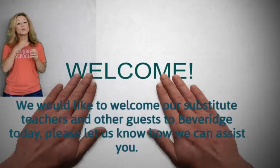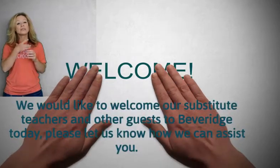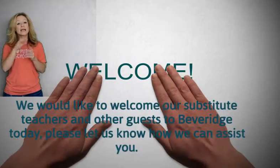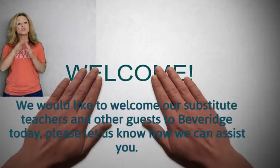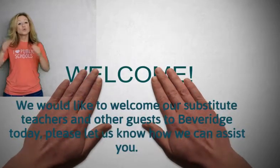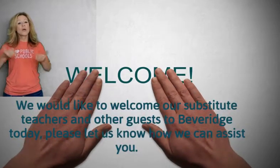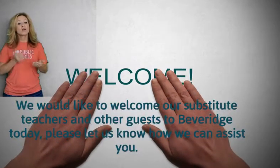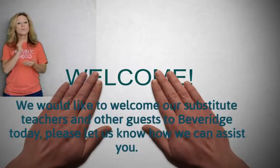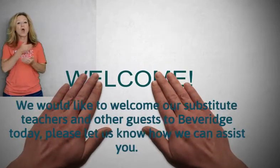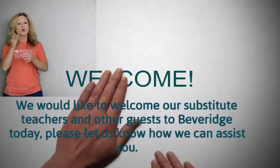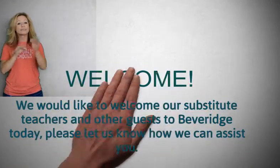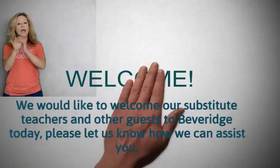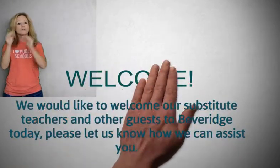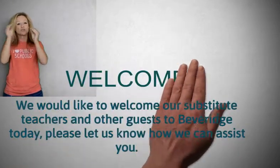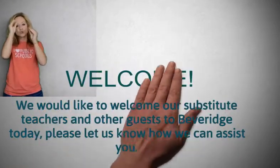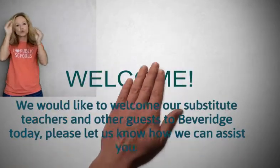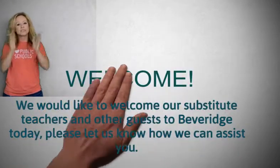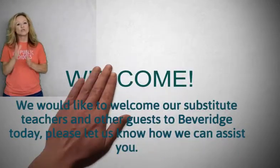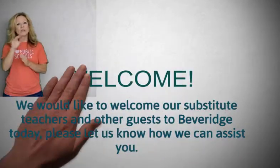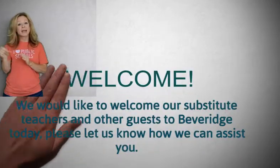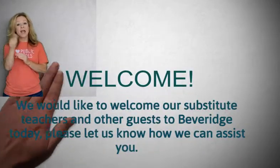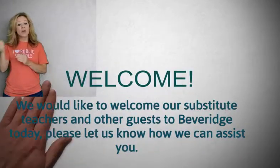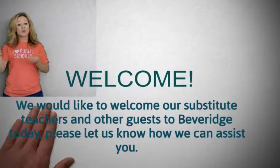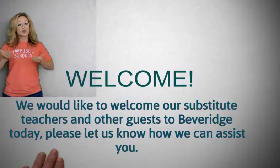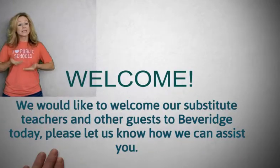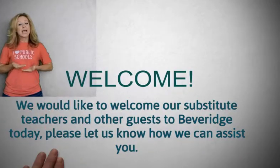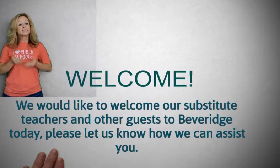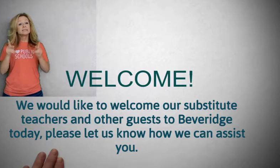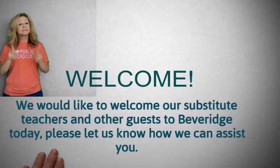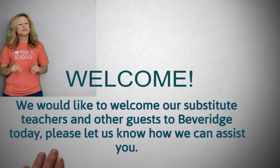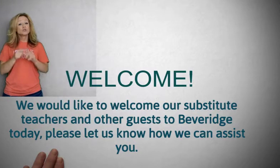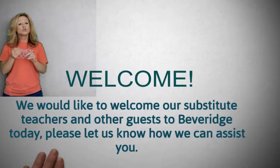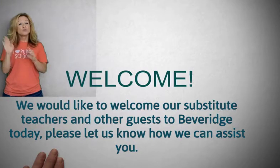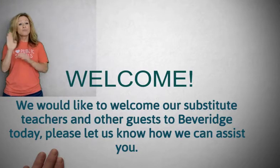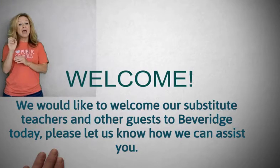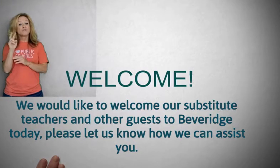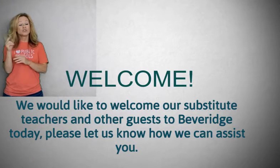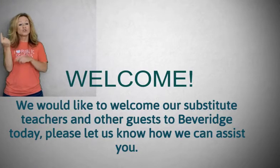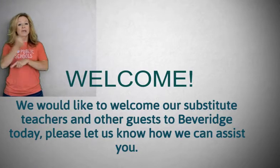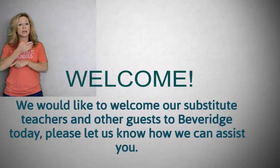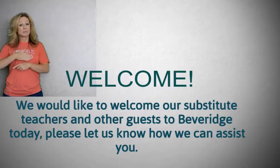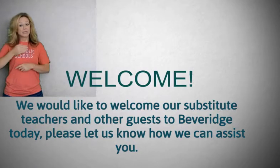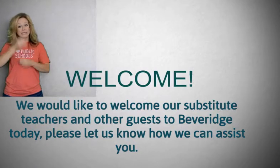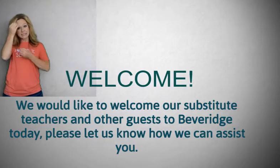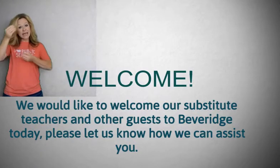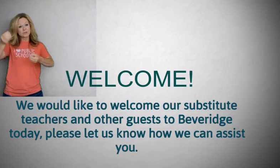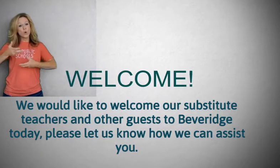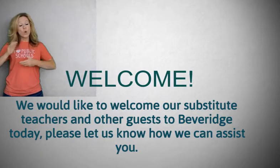We would like to welcome our substitute teachers and other guests to Beverage today. Please let us know how we can assist you.